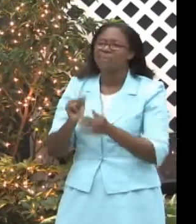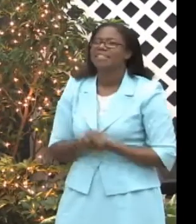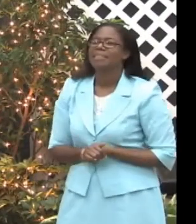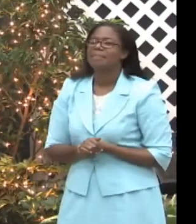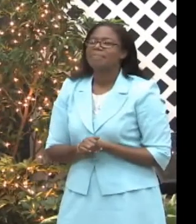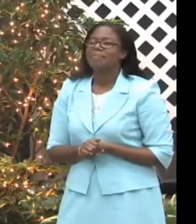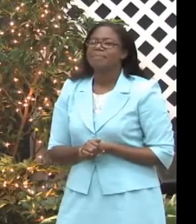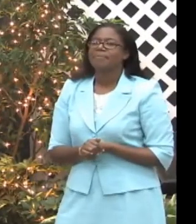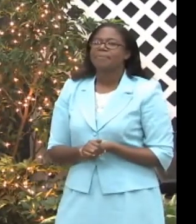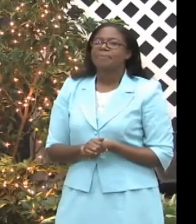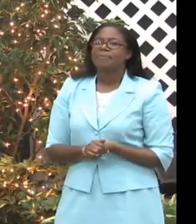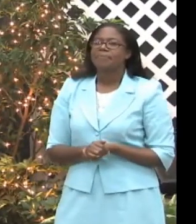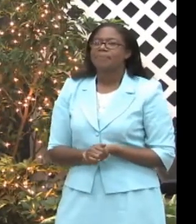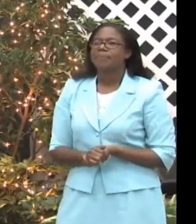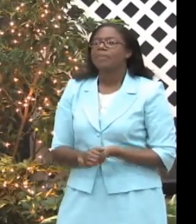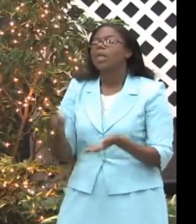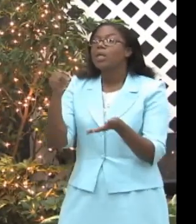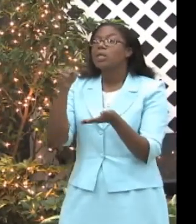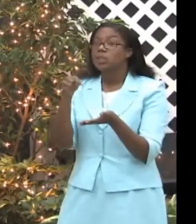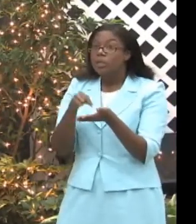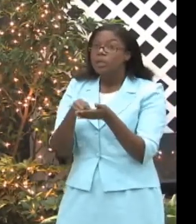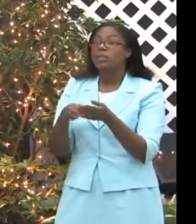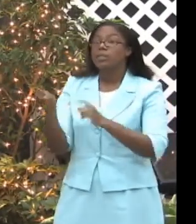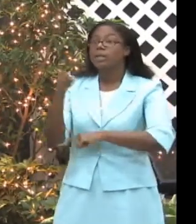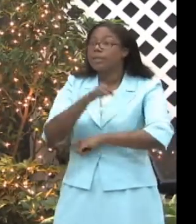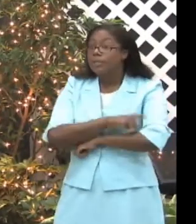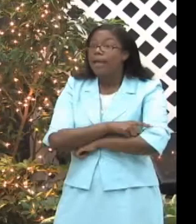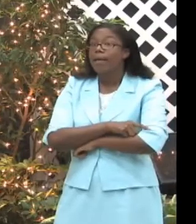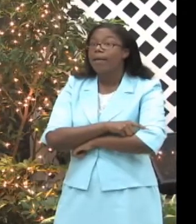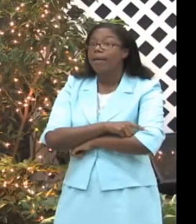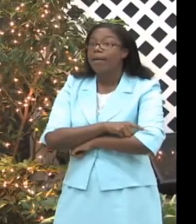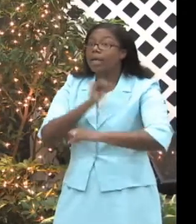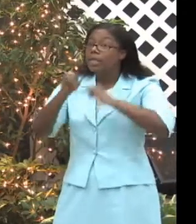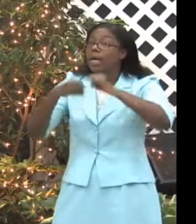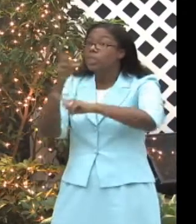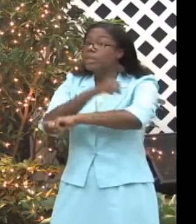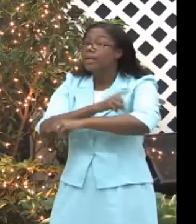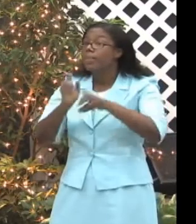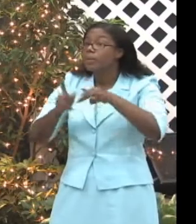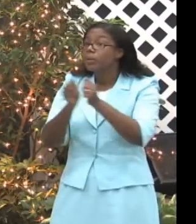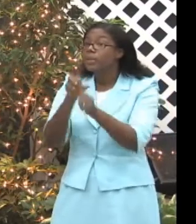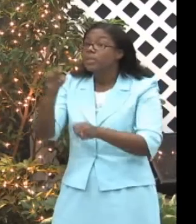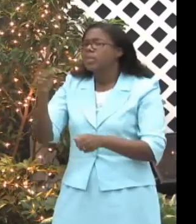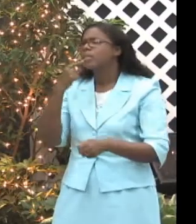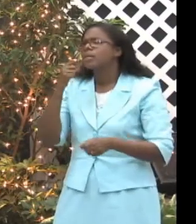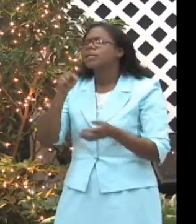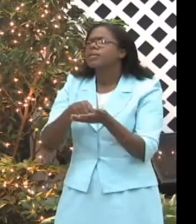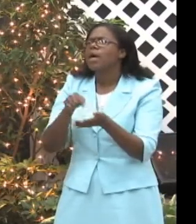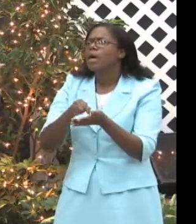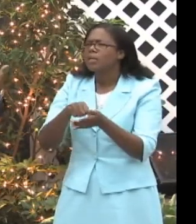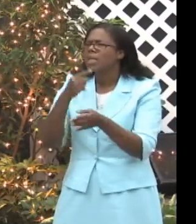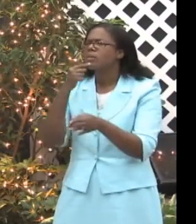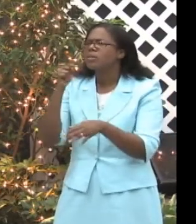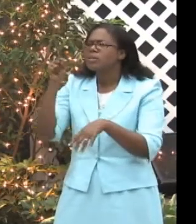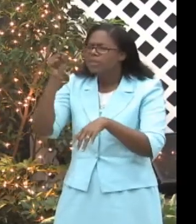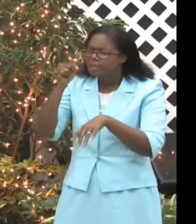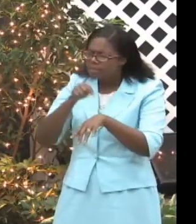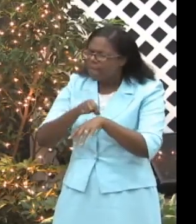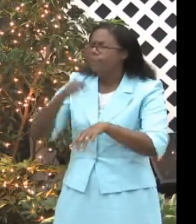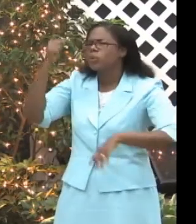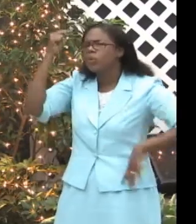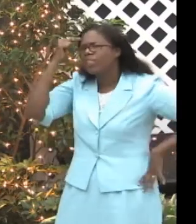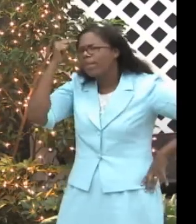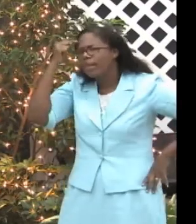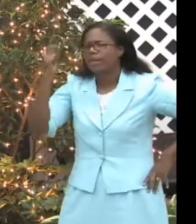This is a day for introspection. It is a day not only for you, but as you heard from the